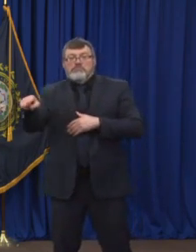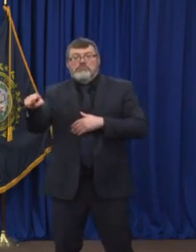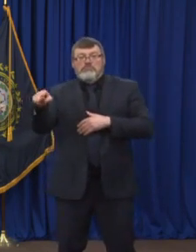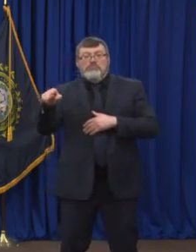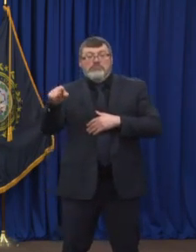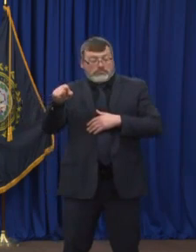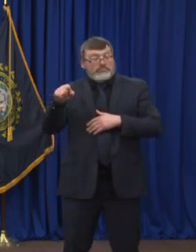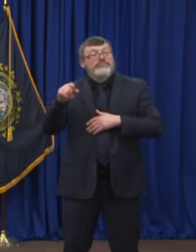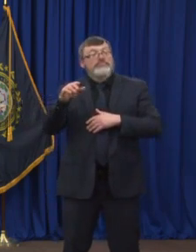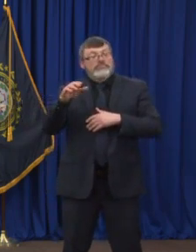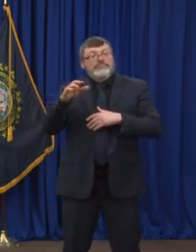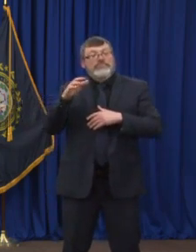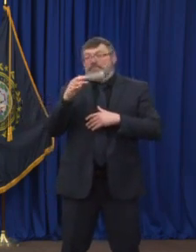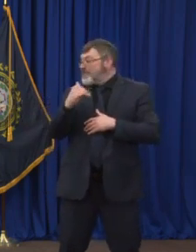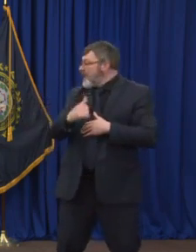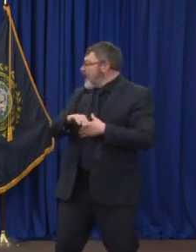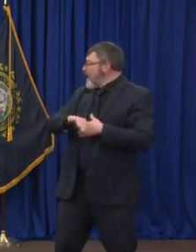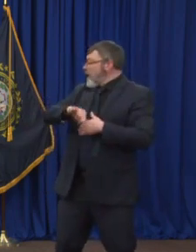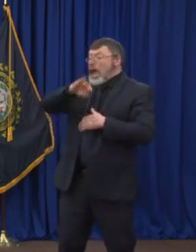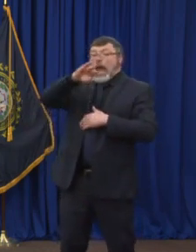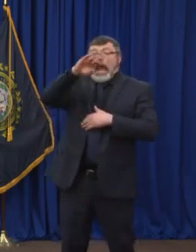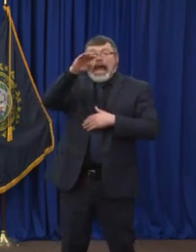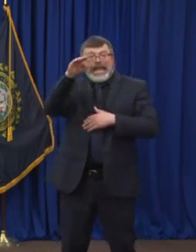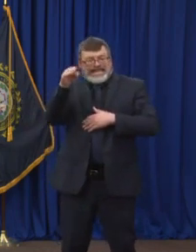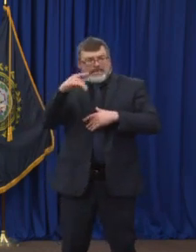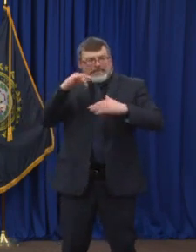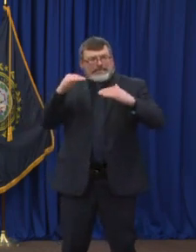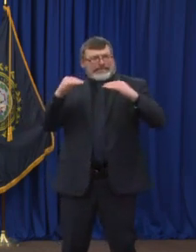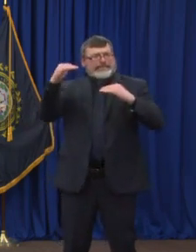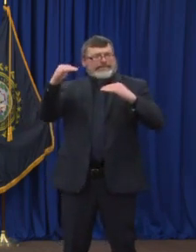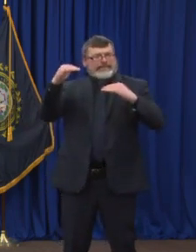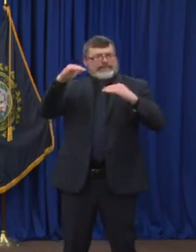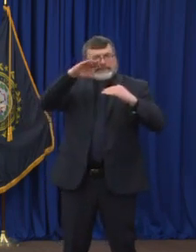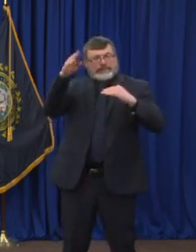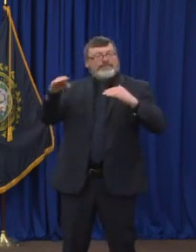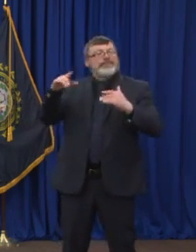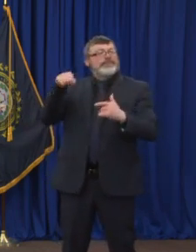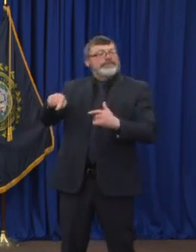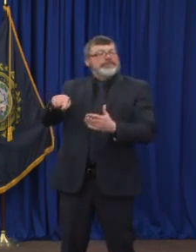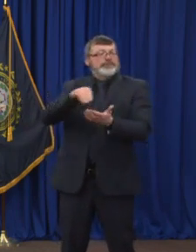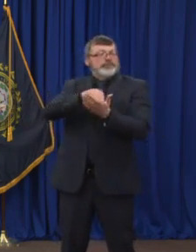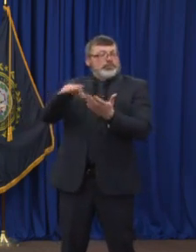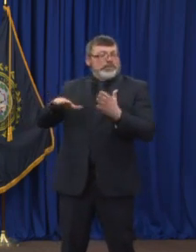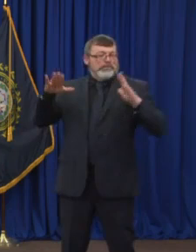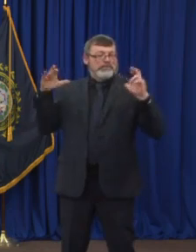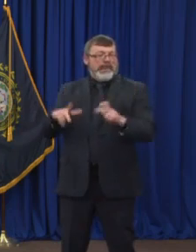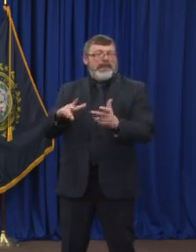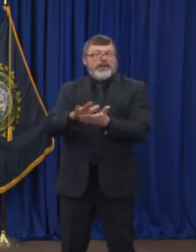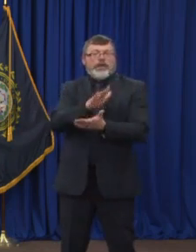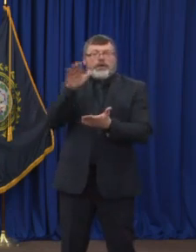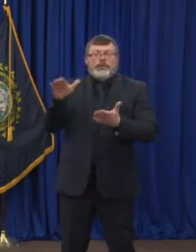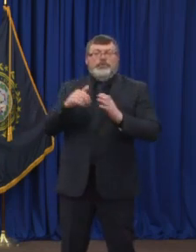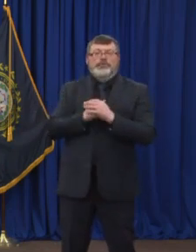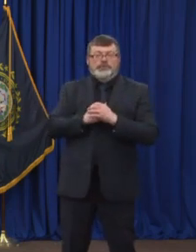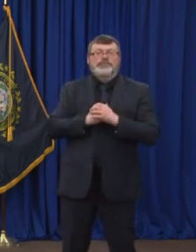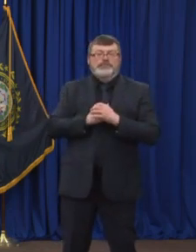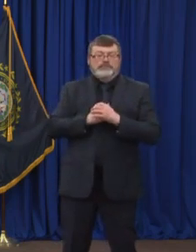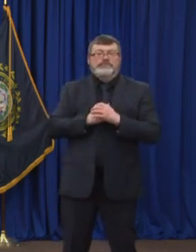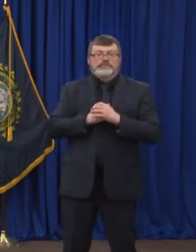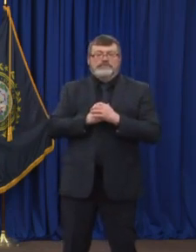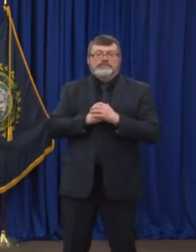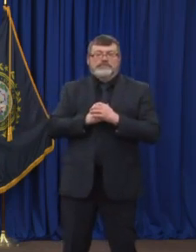just have mild symptoms. But it is creating a real pressure on the university system. And as a lot of folks know, both UNH and